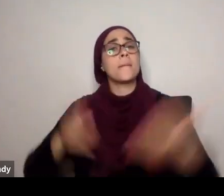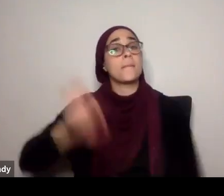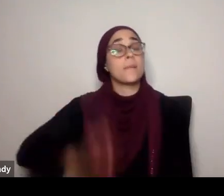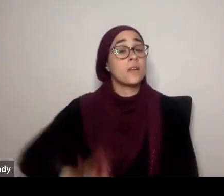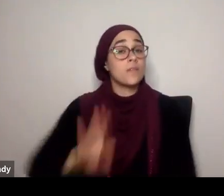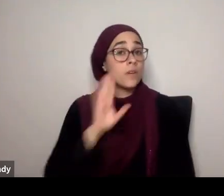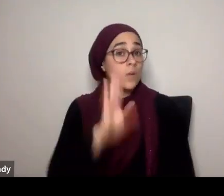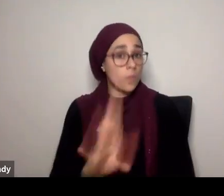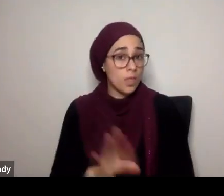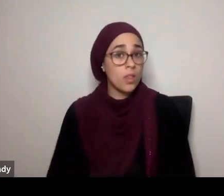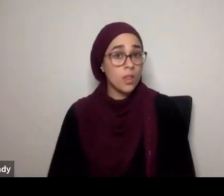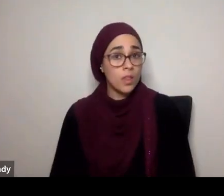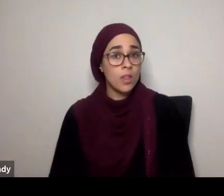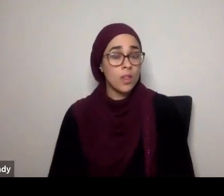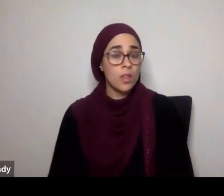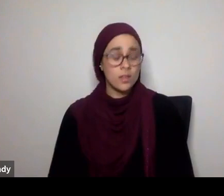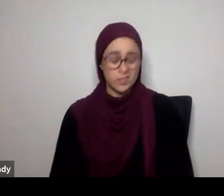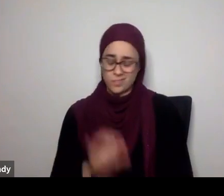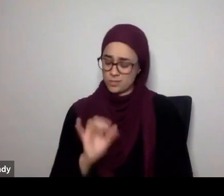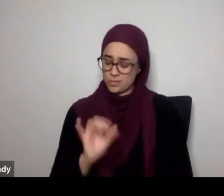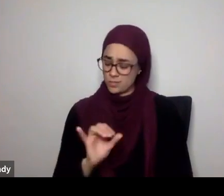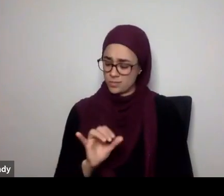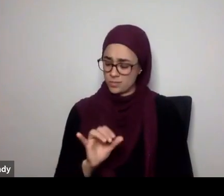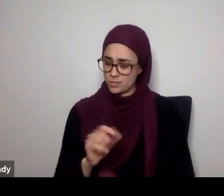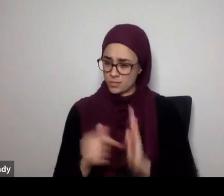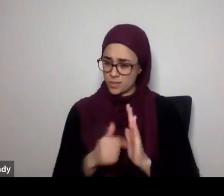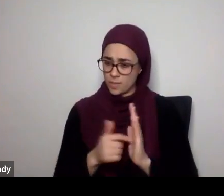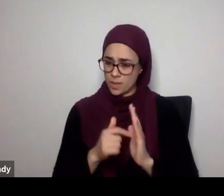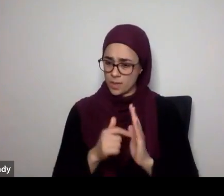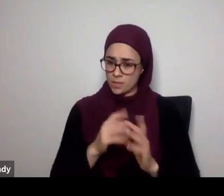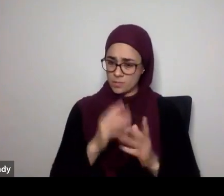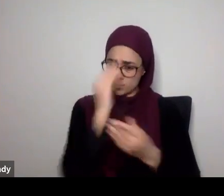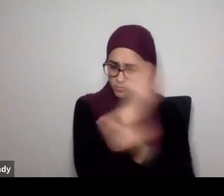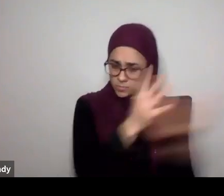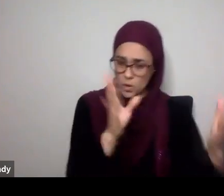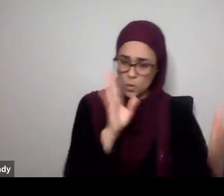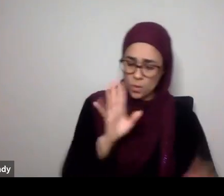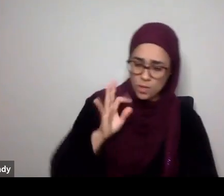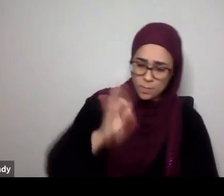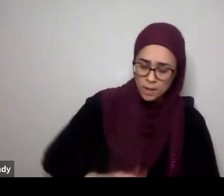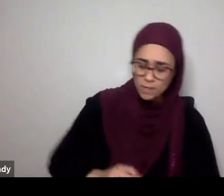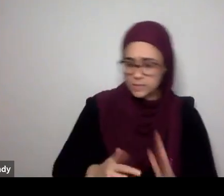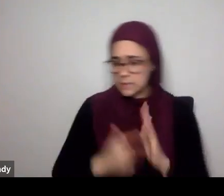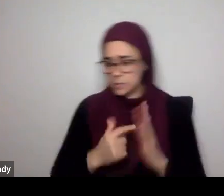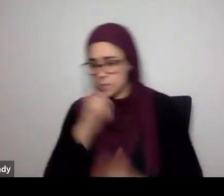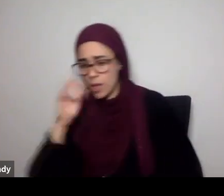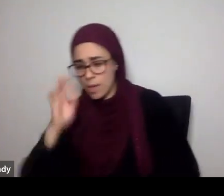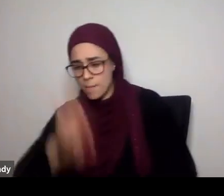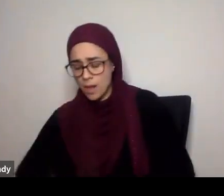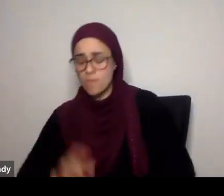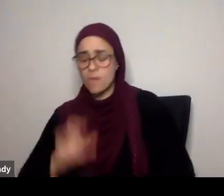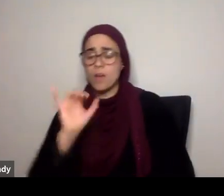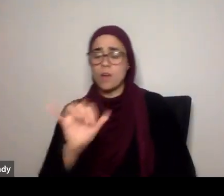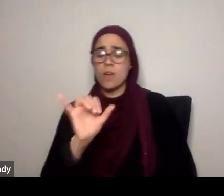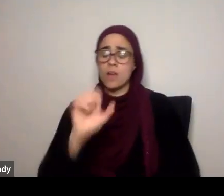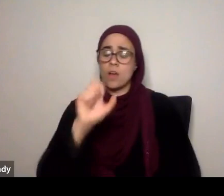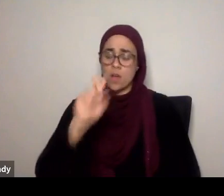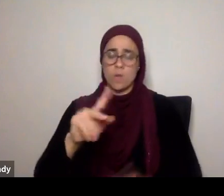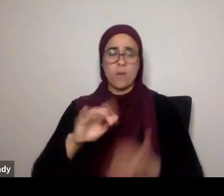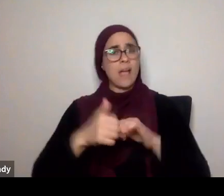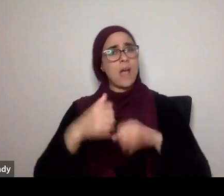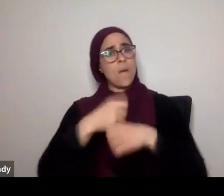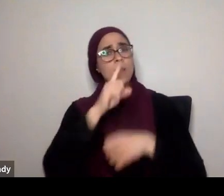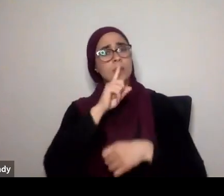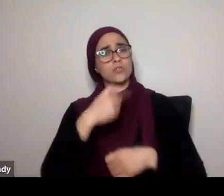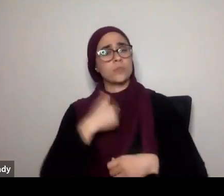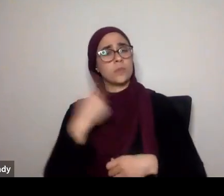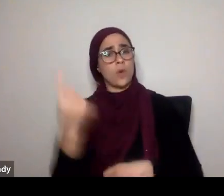now I'm thinking to myself, wait, so sometimes the reminder, benefit, and sometimes it will not benefit, so how do I make sure, I put myself in a position, where I'm always